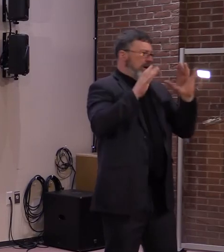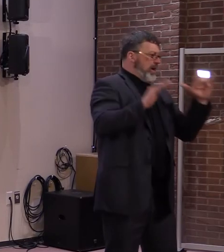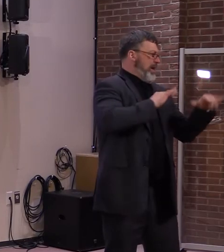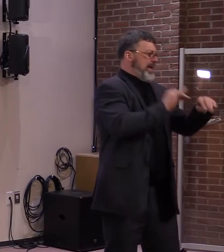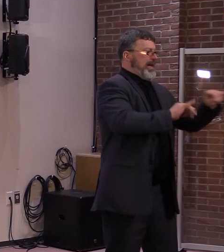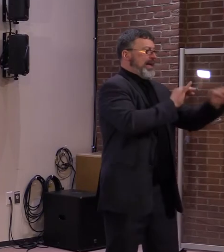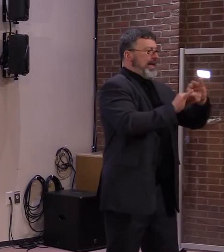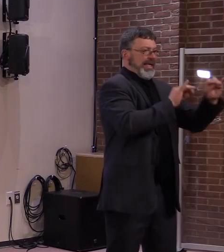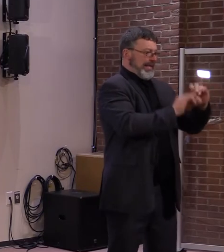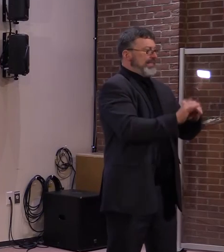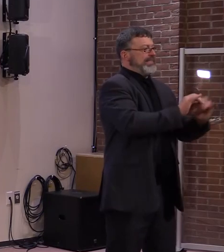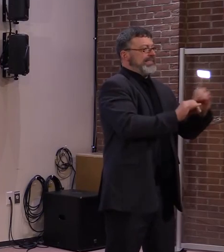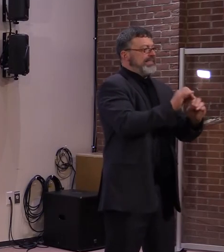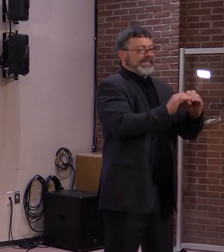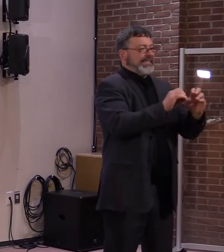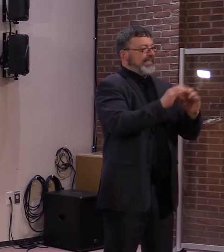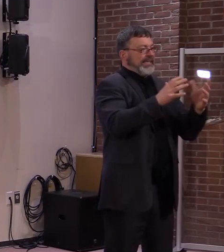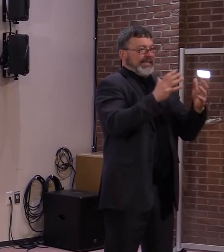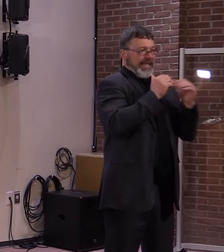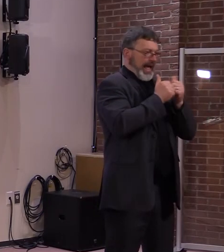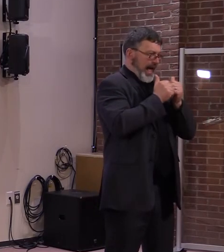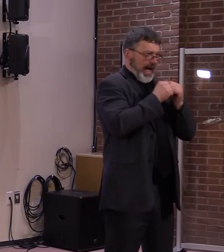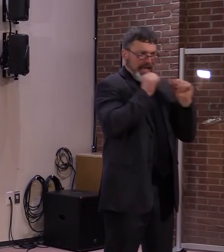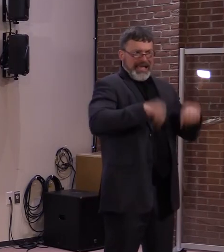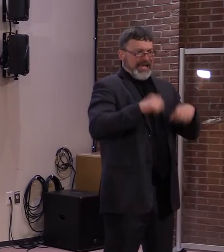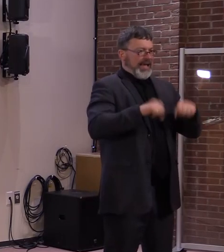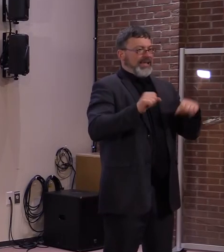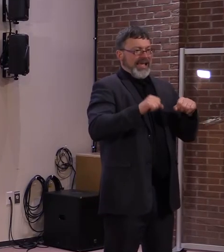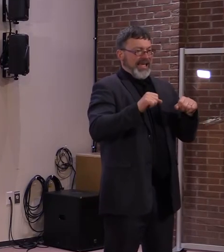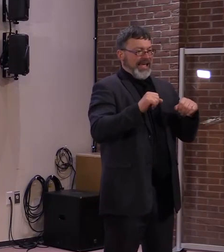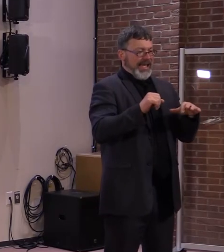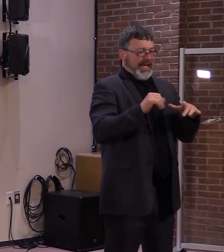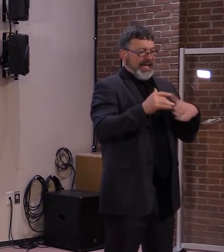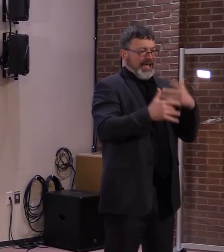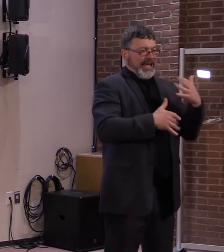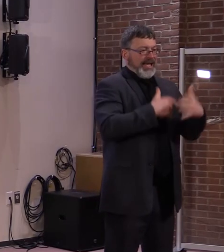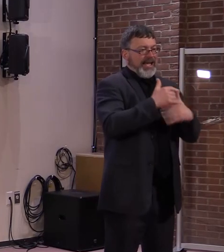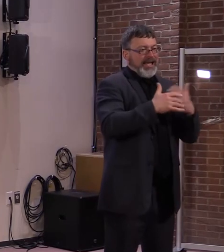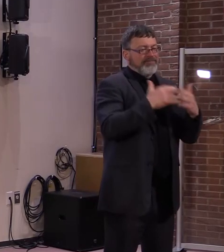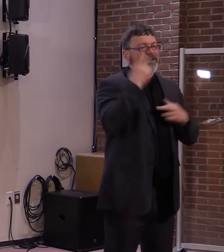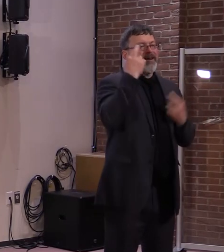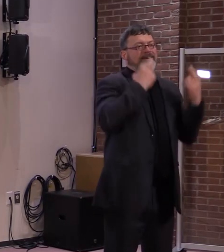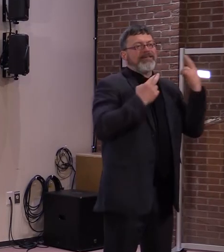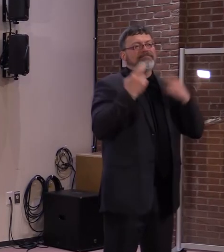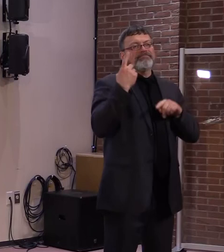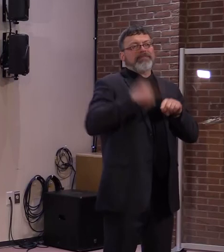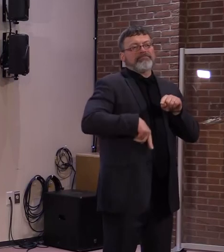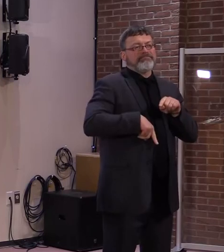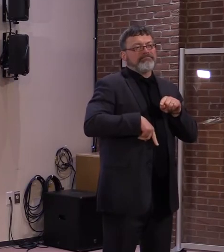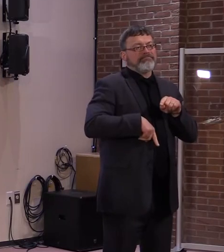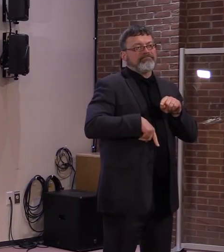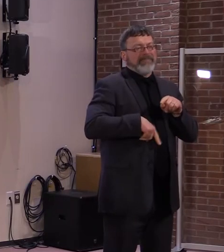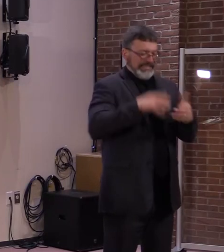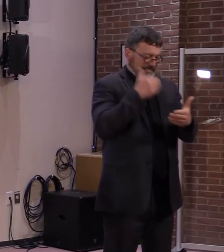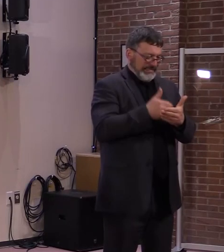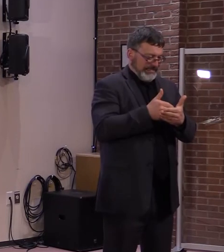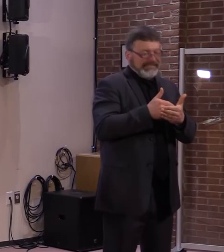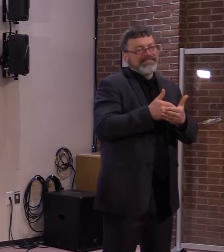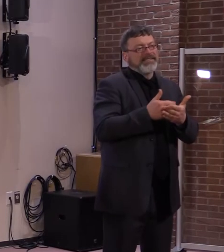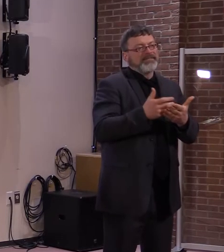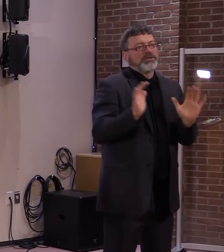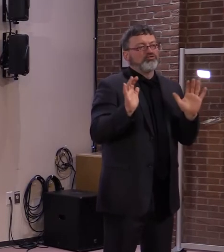of a company's concerns or struggles. And so from that perspective,